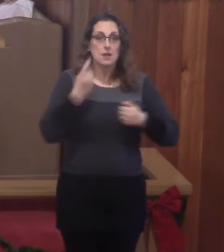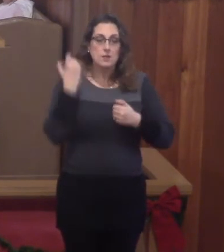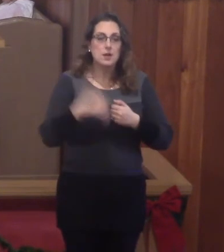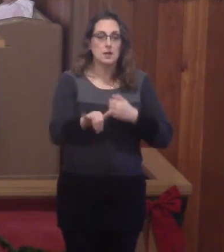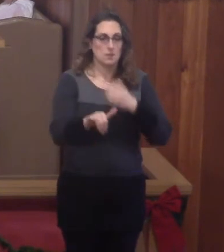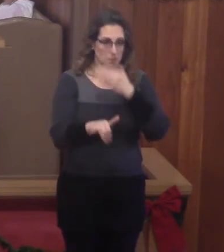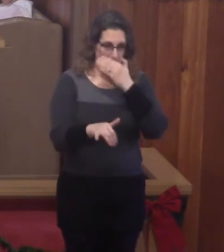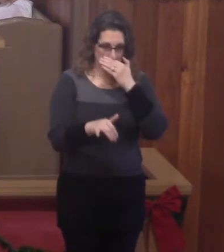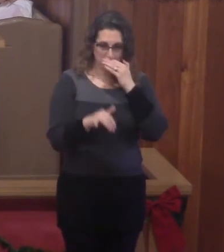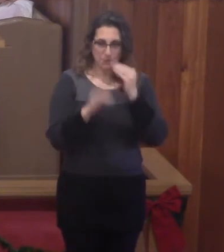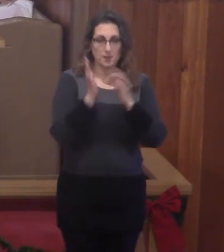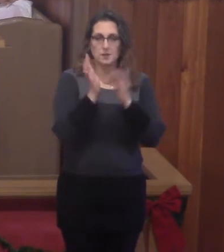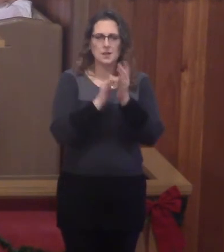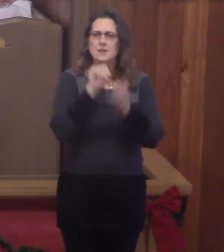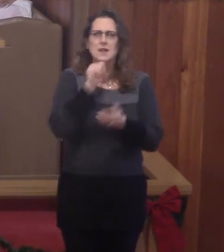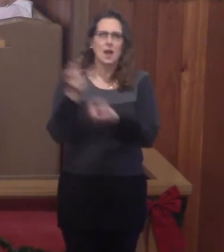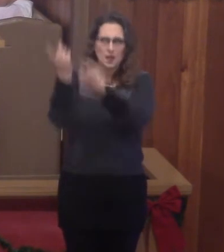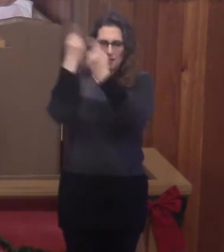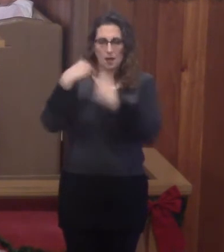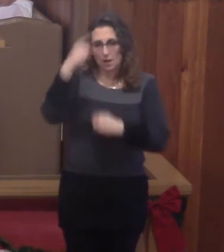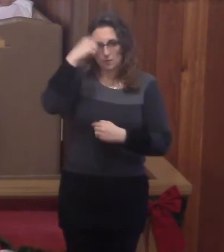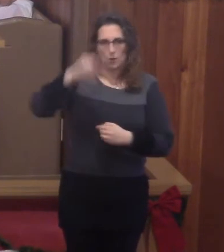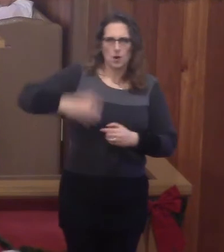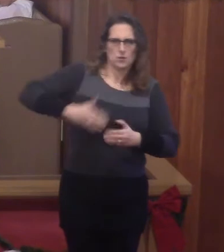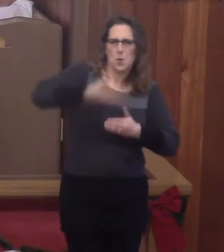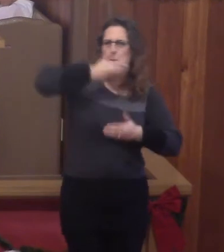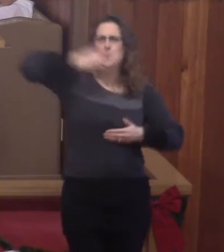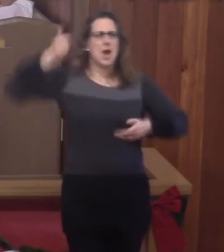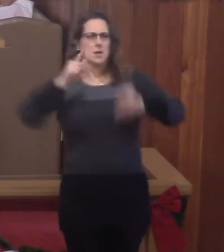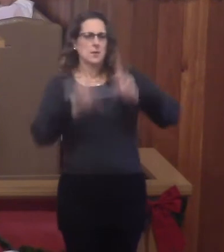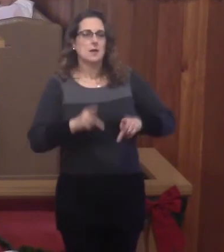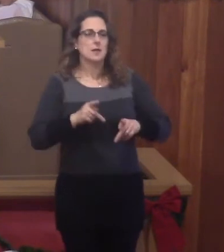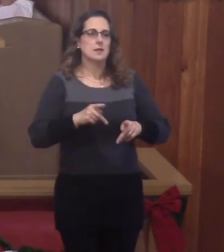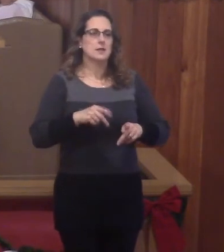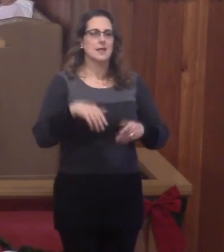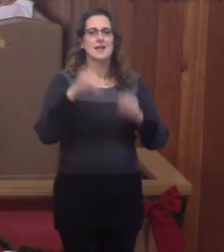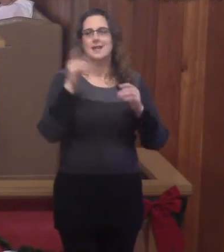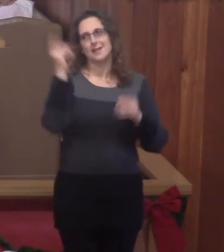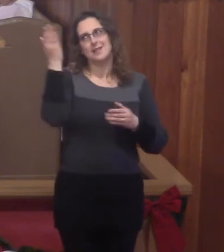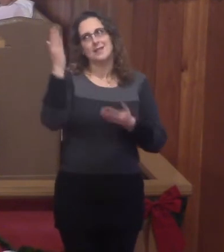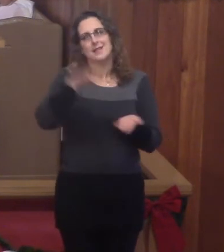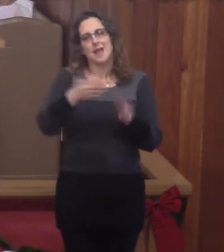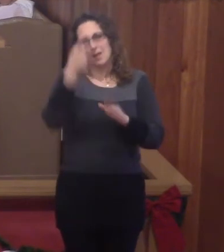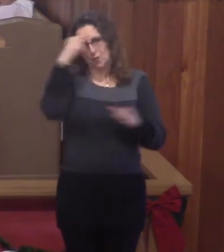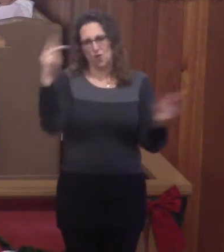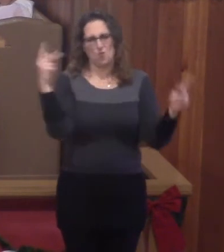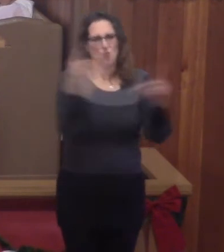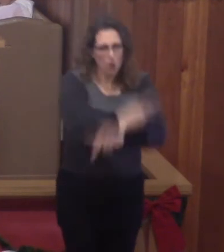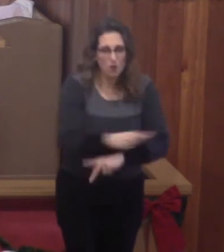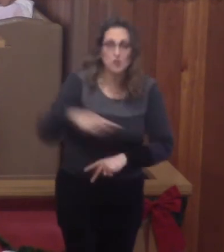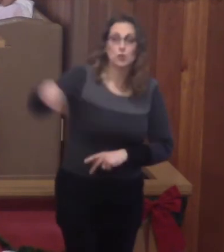Jesus didn't come and die for the greatest. He died for the worst. He died for you. He died for you.